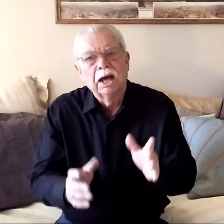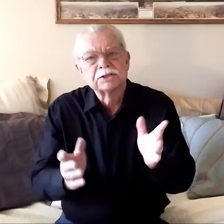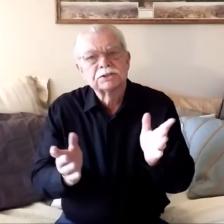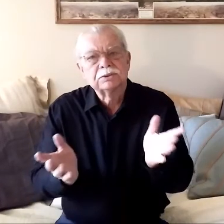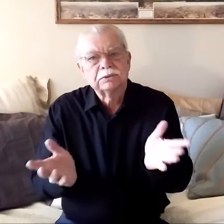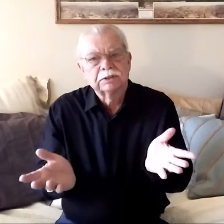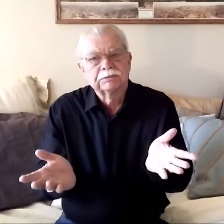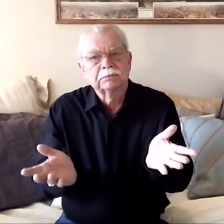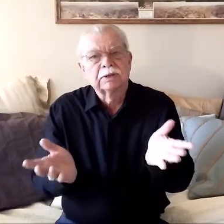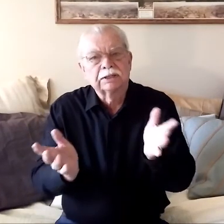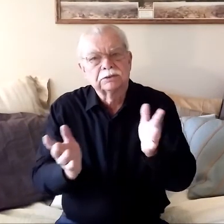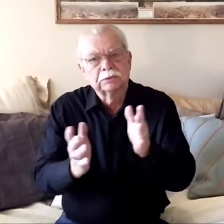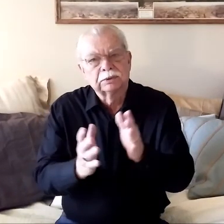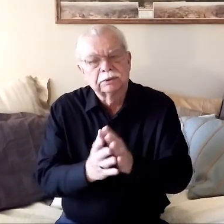a story from god's word